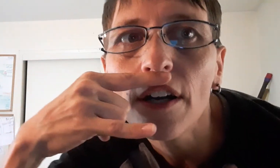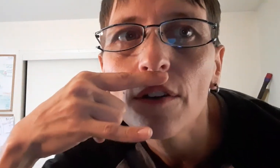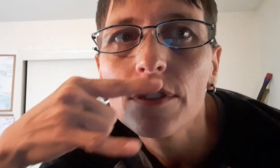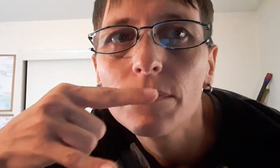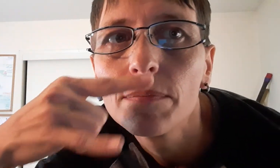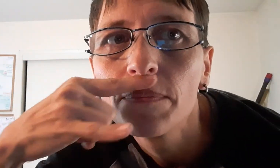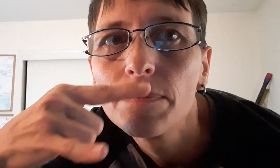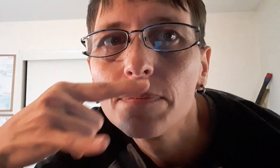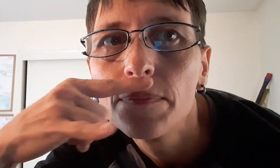nose.